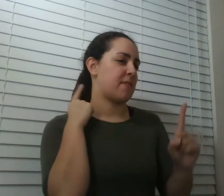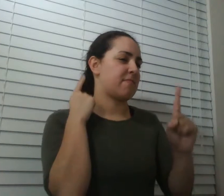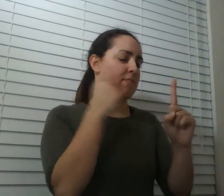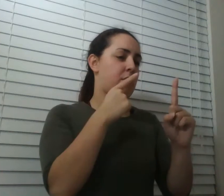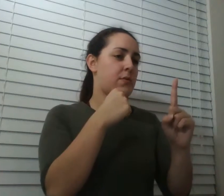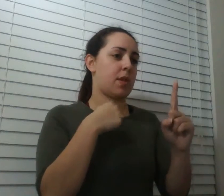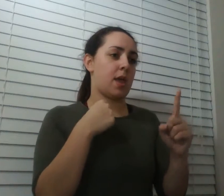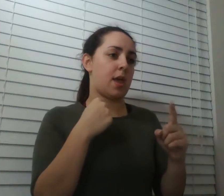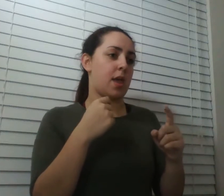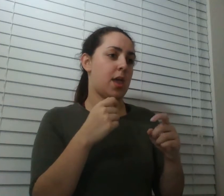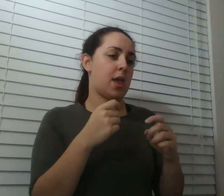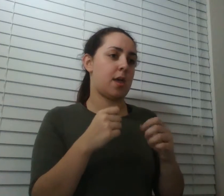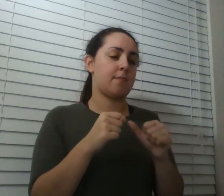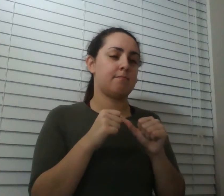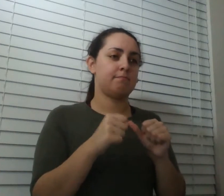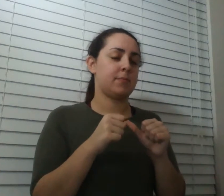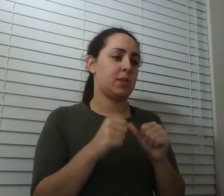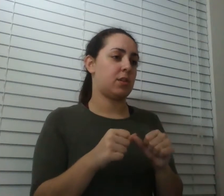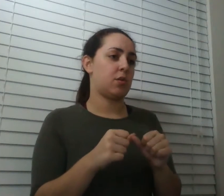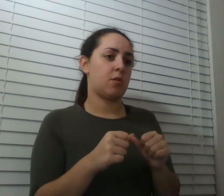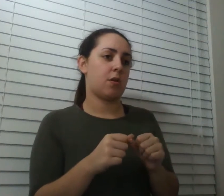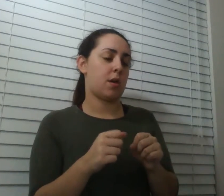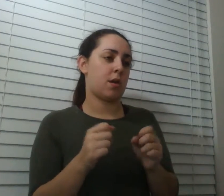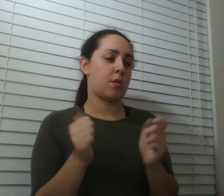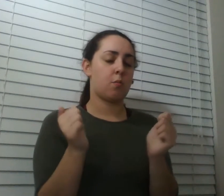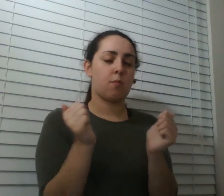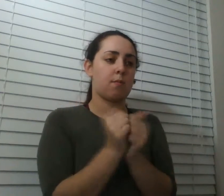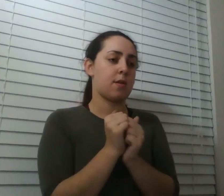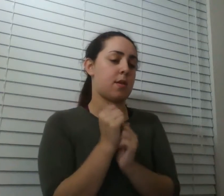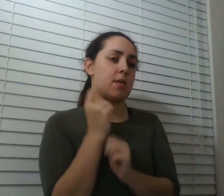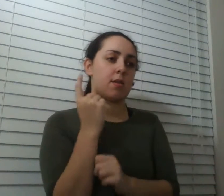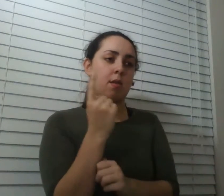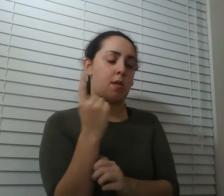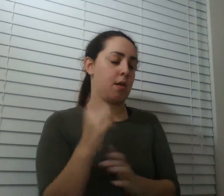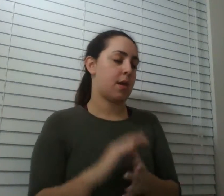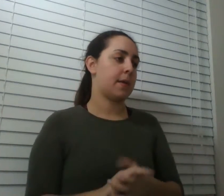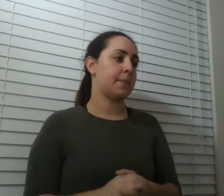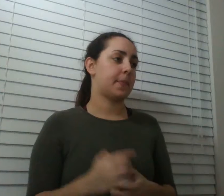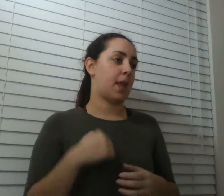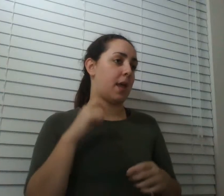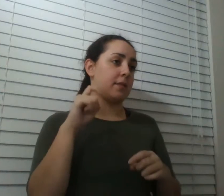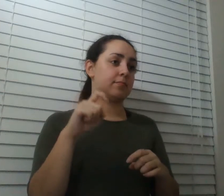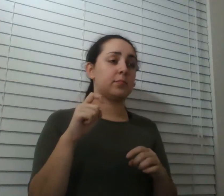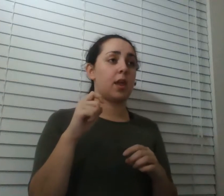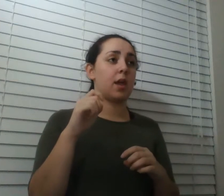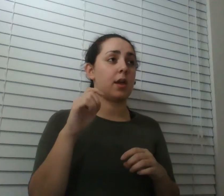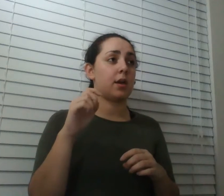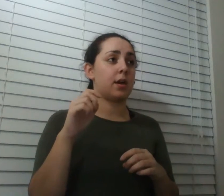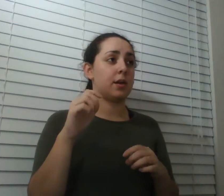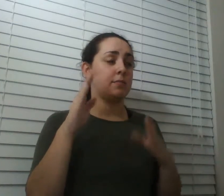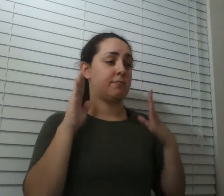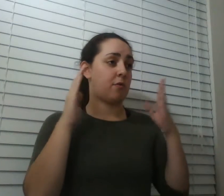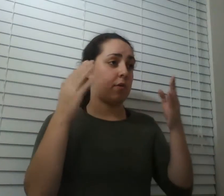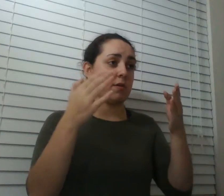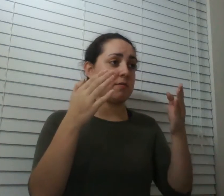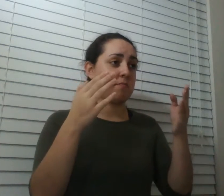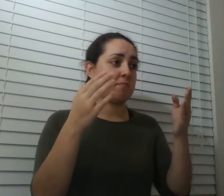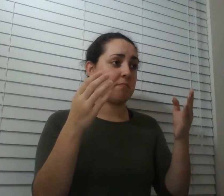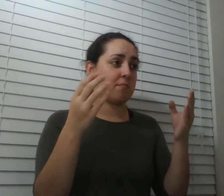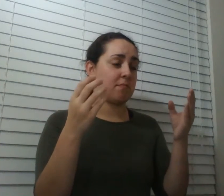ride that's already excellent with a friend of mine if i just listen and pay attention to him and what the show is doing and do you actually believe